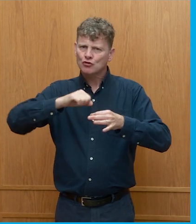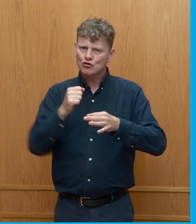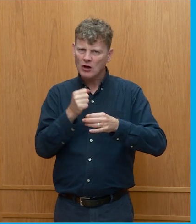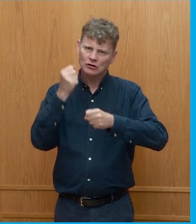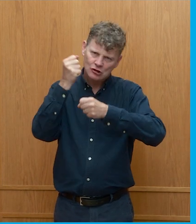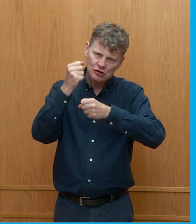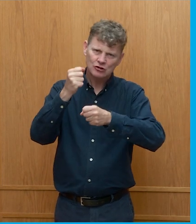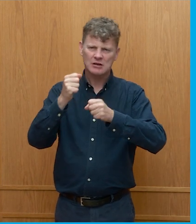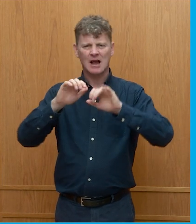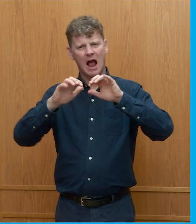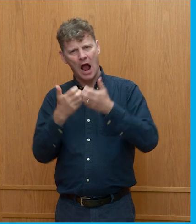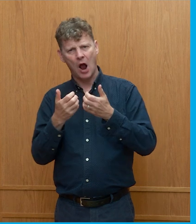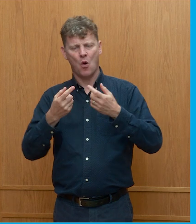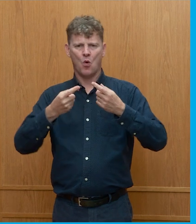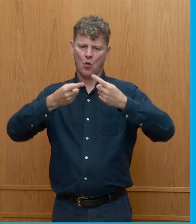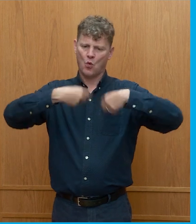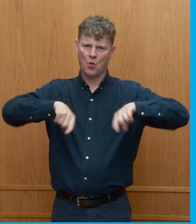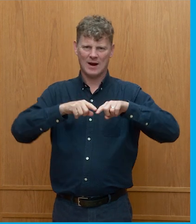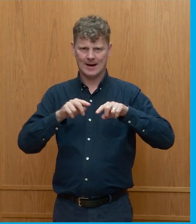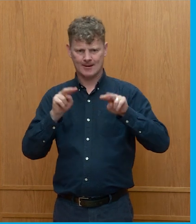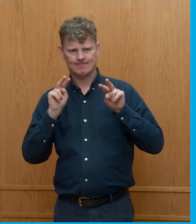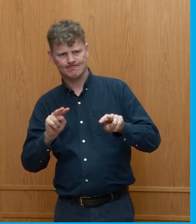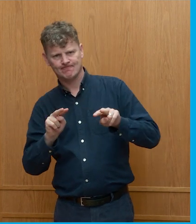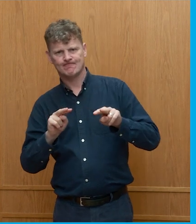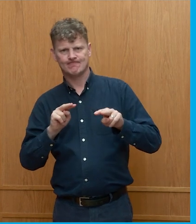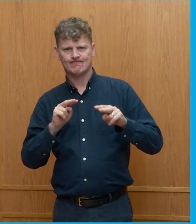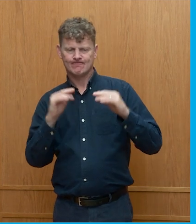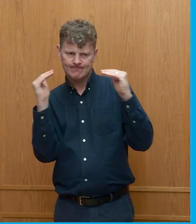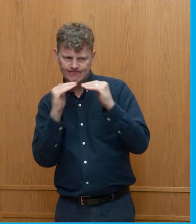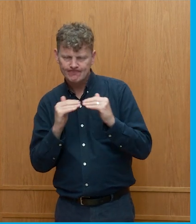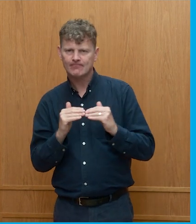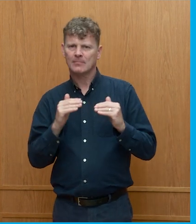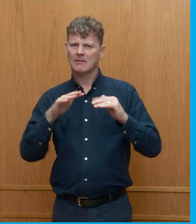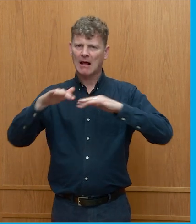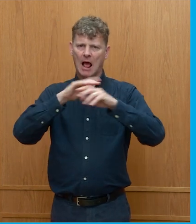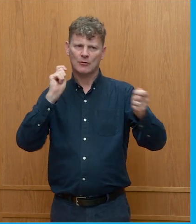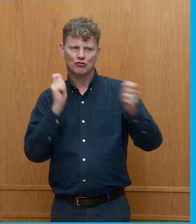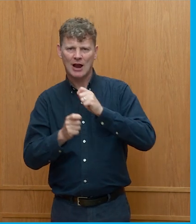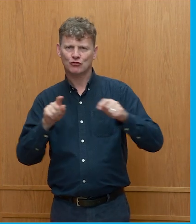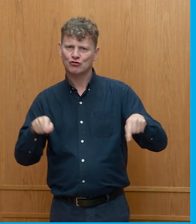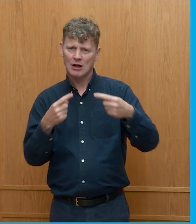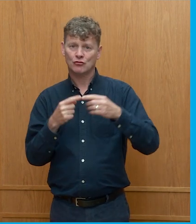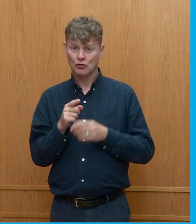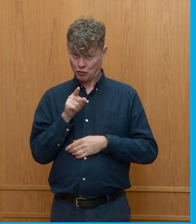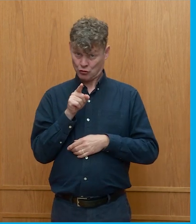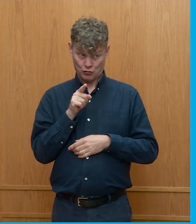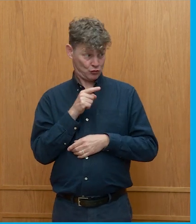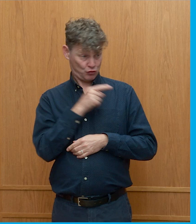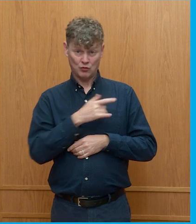how we play our part in addressing climate change and meeting the challenge. Do you feel optimistic?